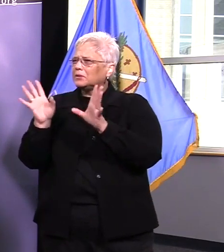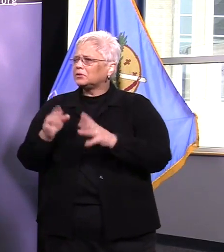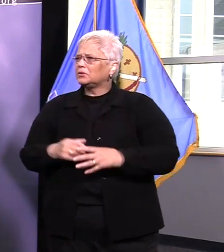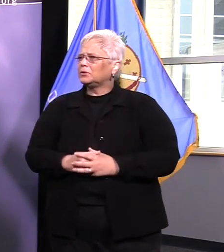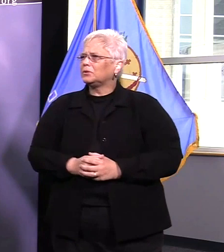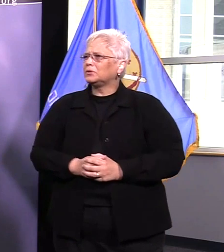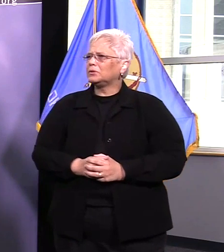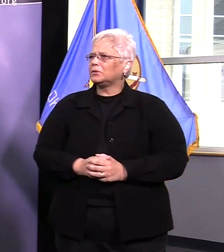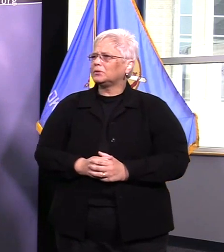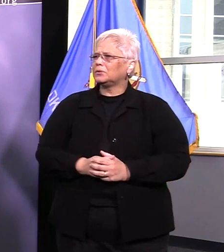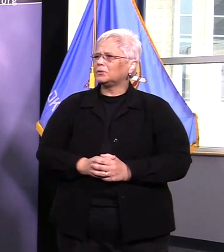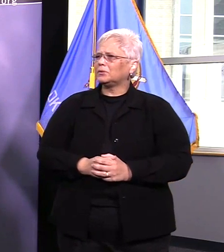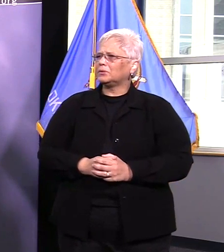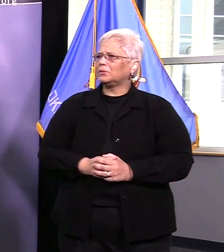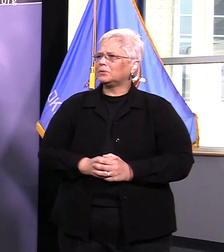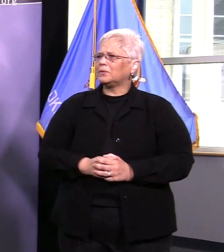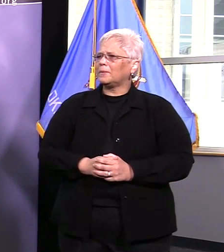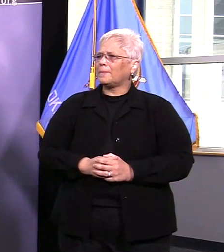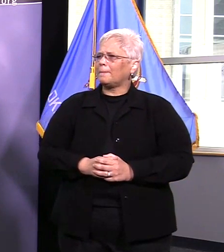let's see